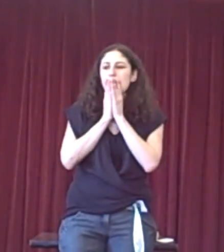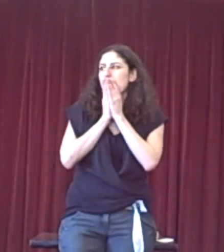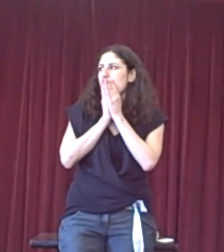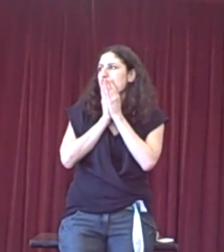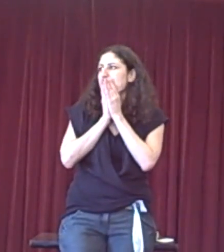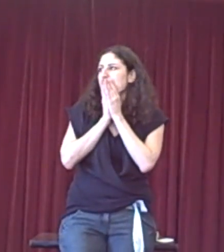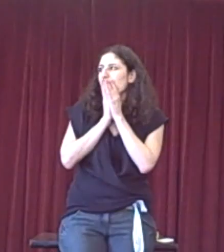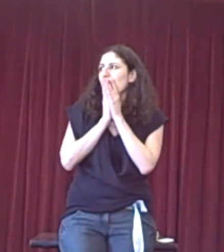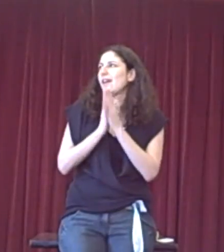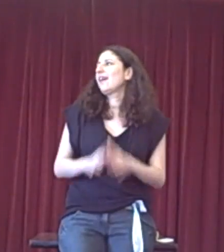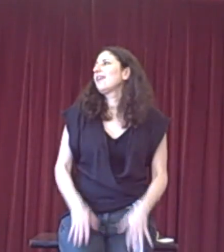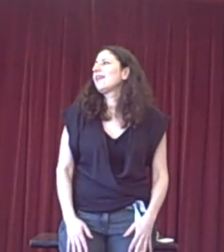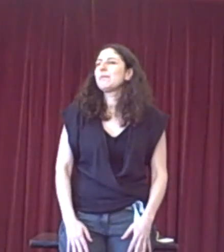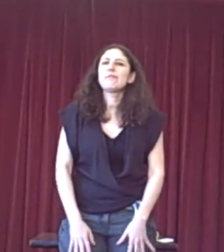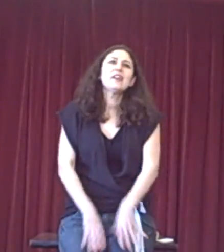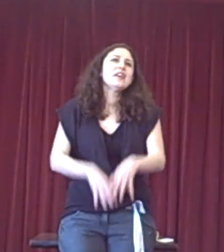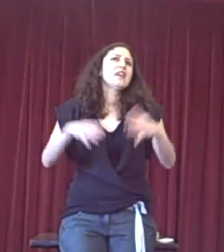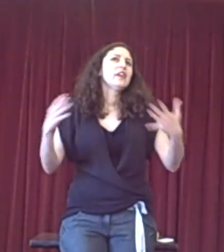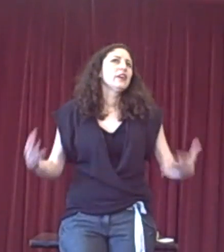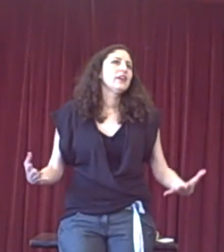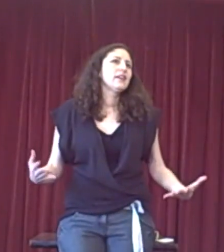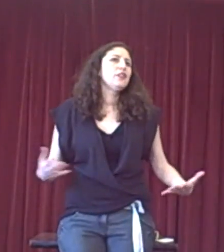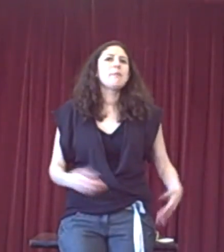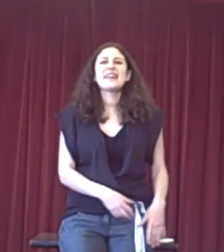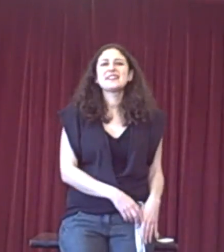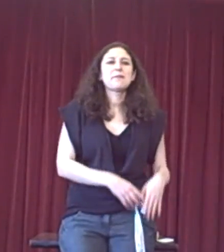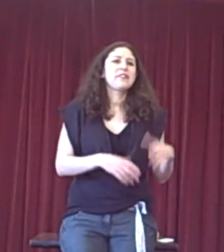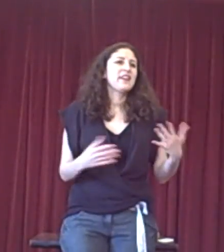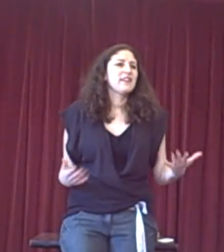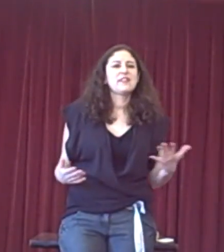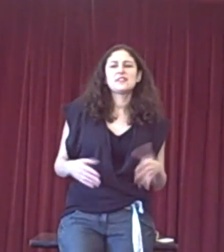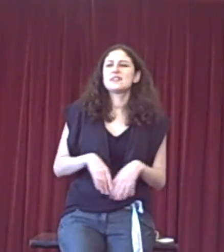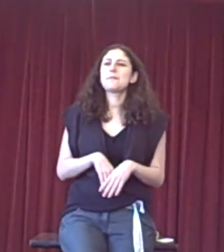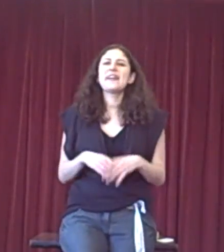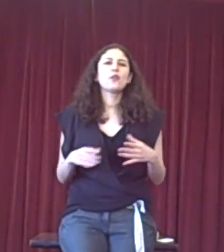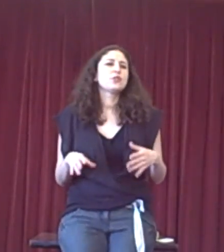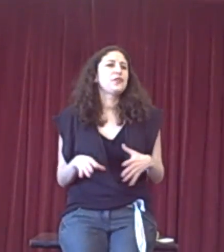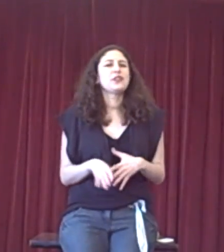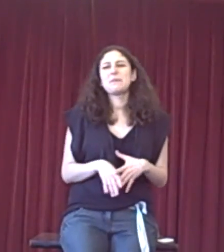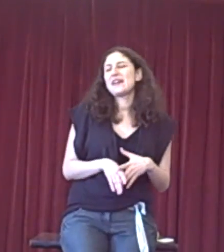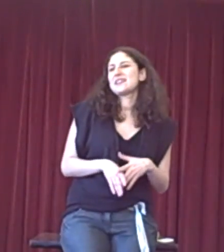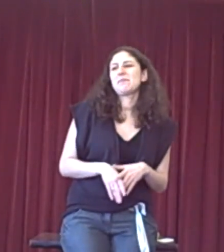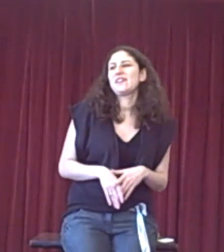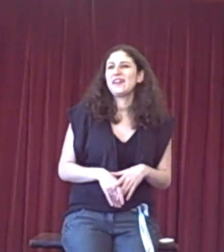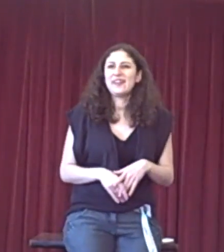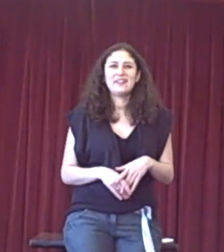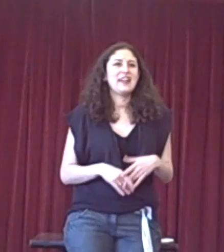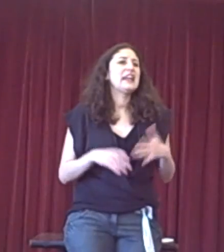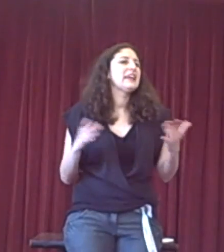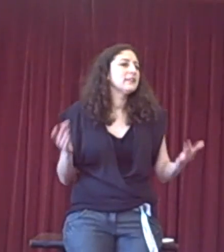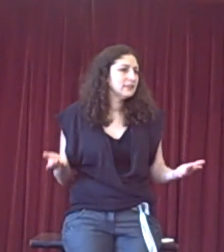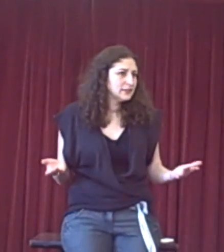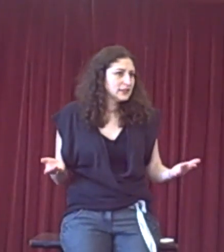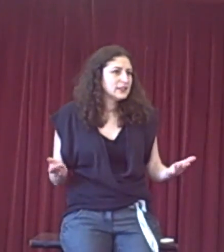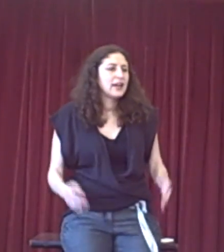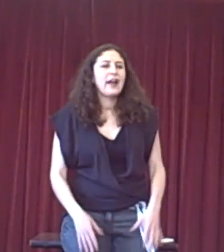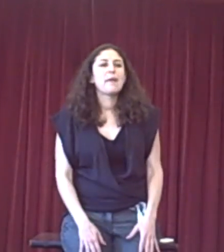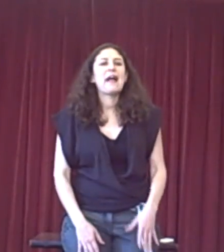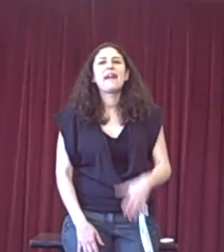you're making something, the debate calls for you to make something illegal. And